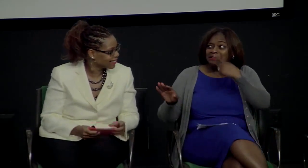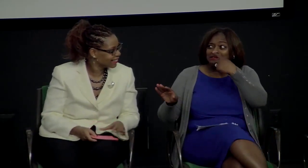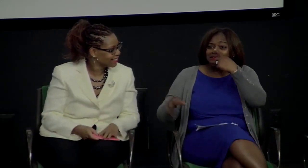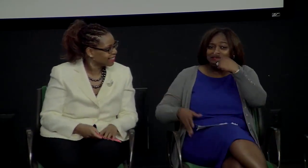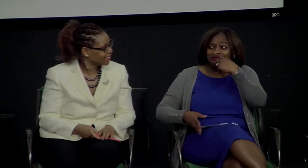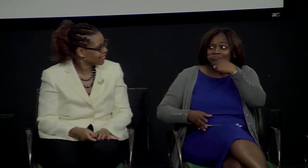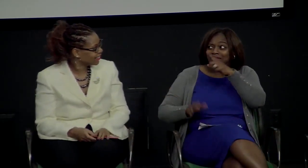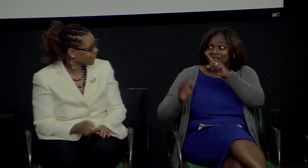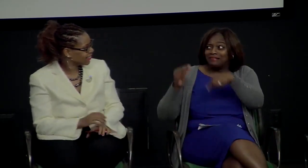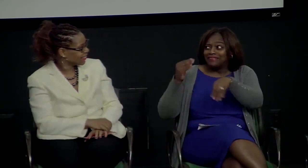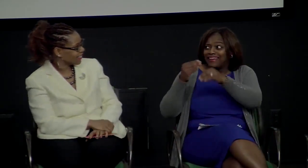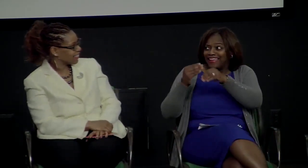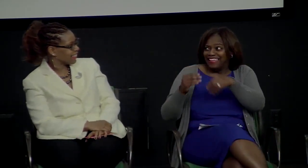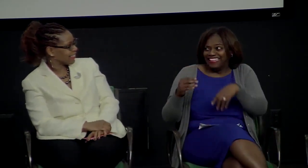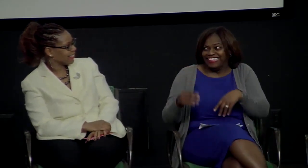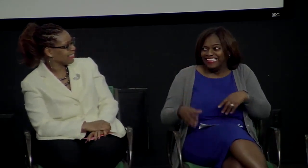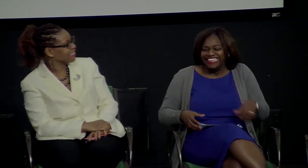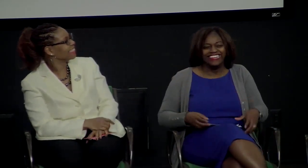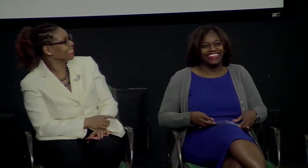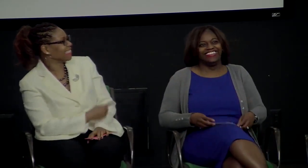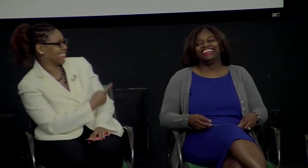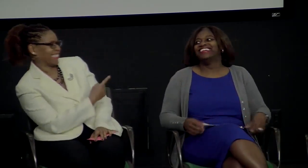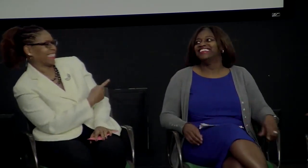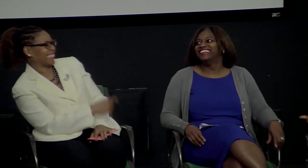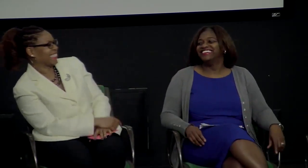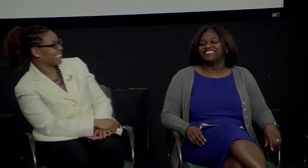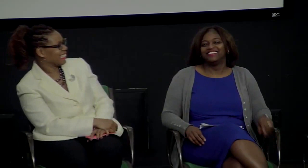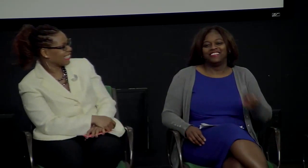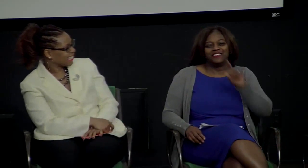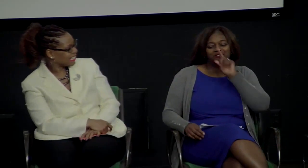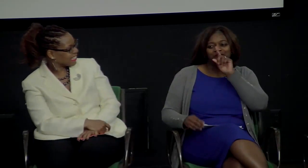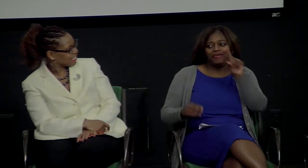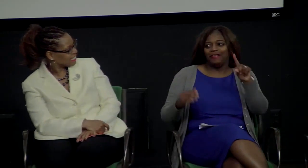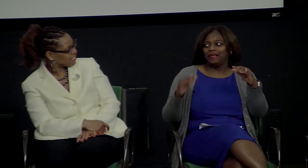Yes, we were working hard. Would you mind if I add to that as well?